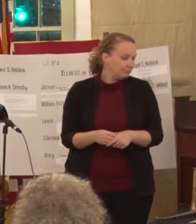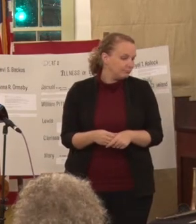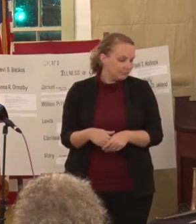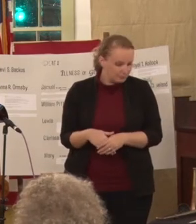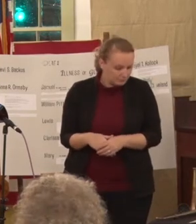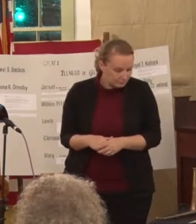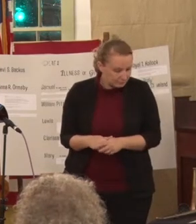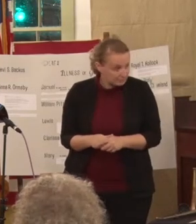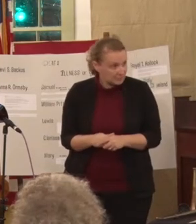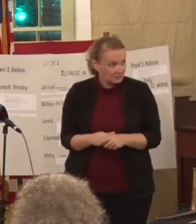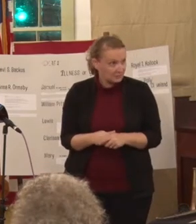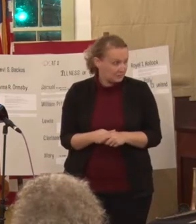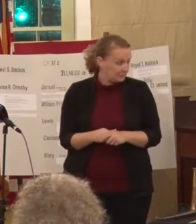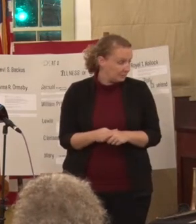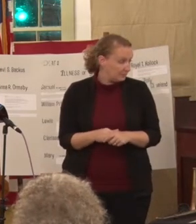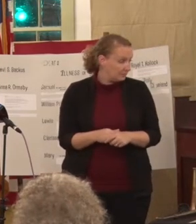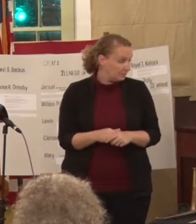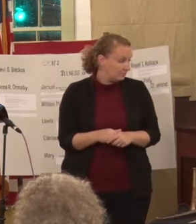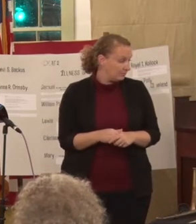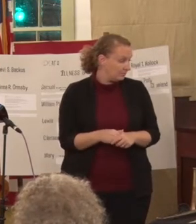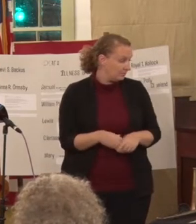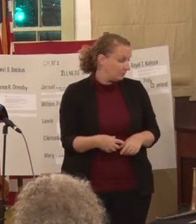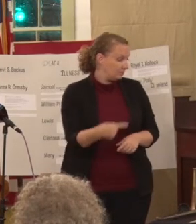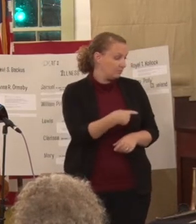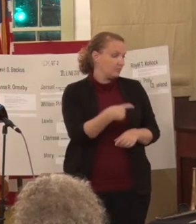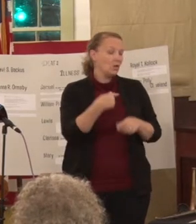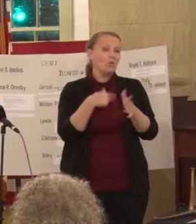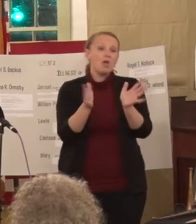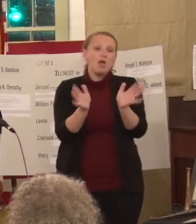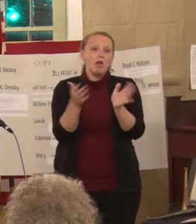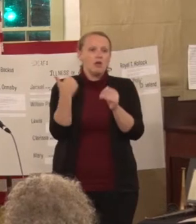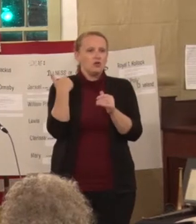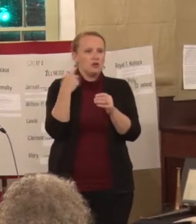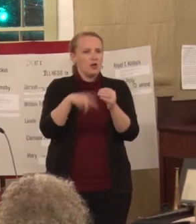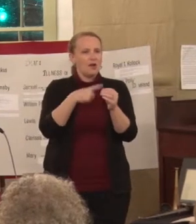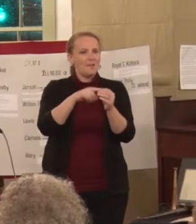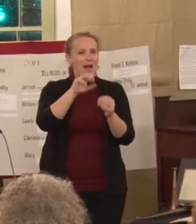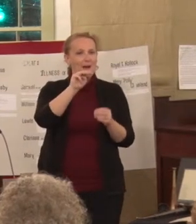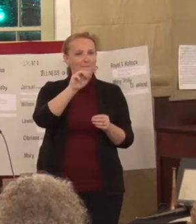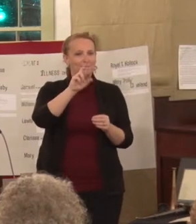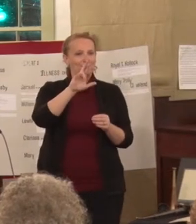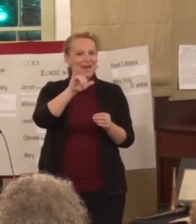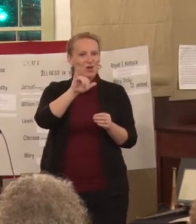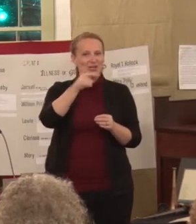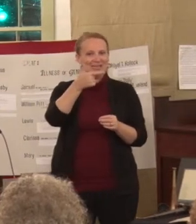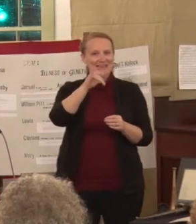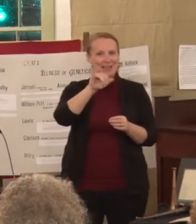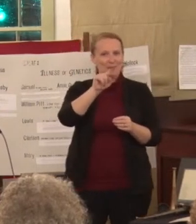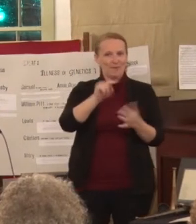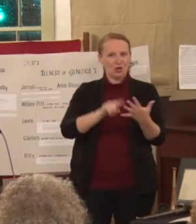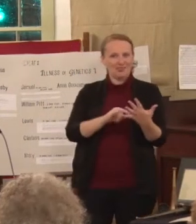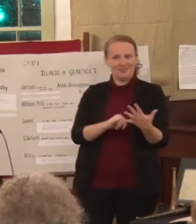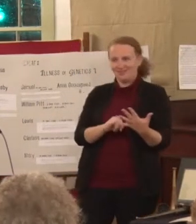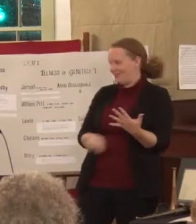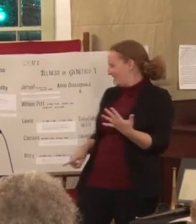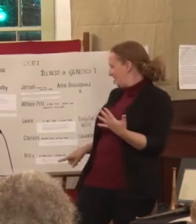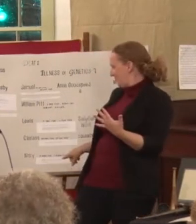We spoke earlier about Mary Gilbert's letter, which is here. We have a transcript for you as well. We love this